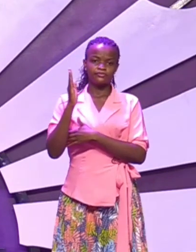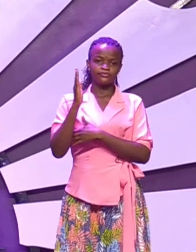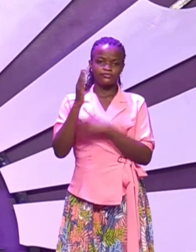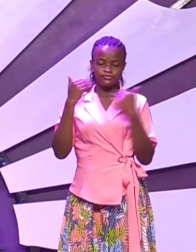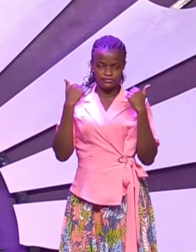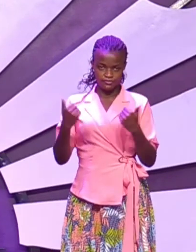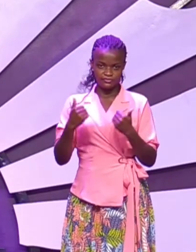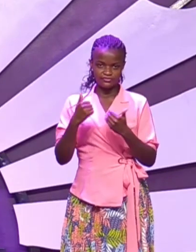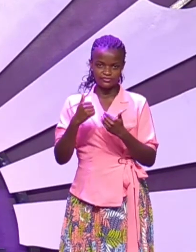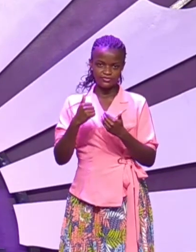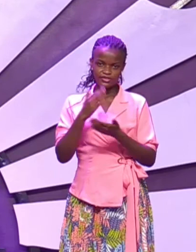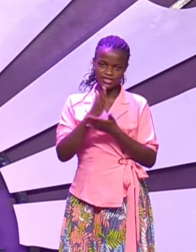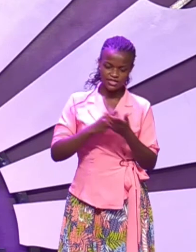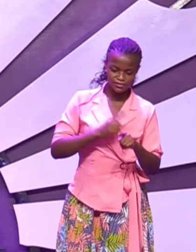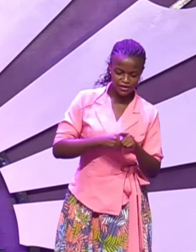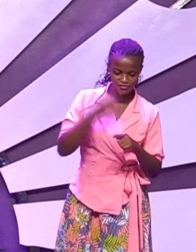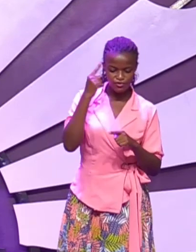there is a time to grieve